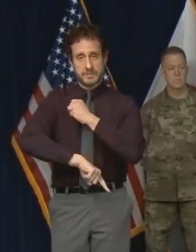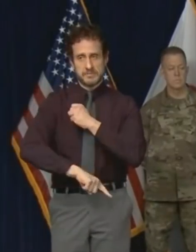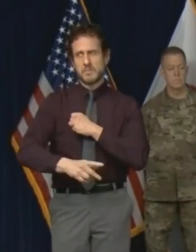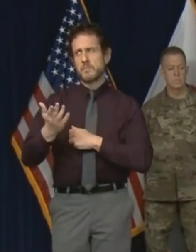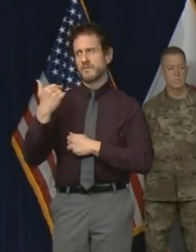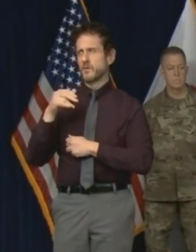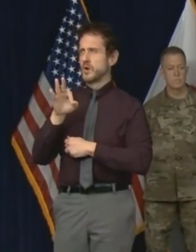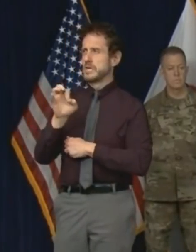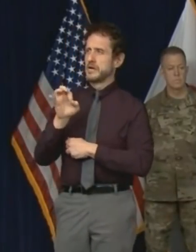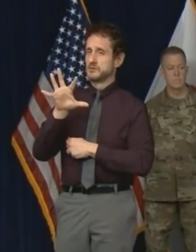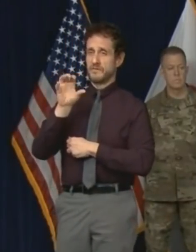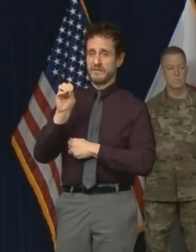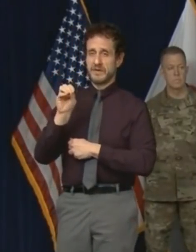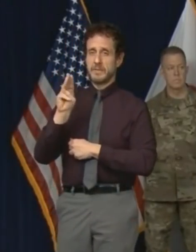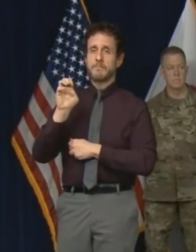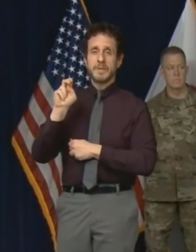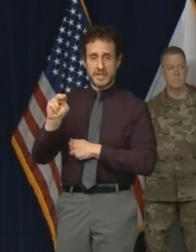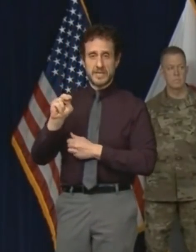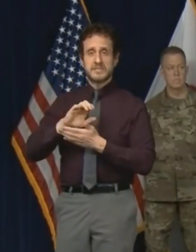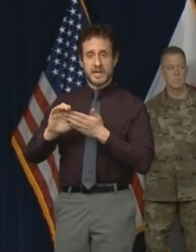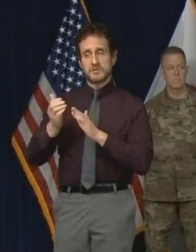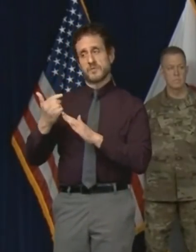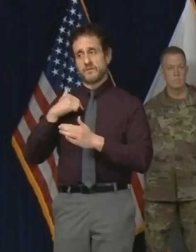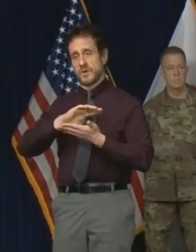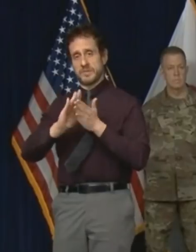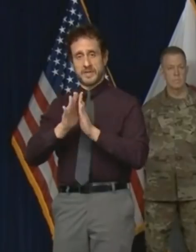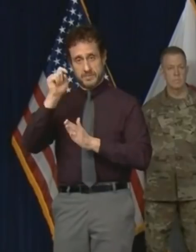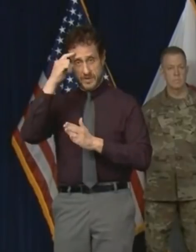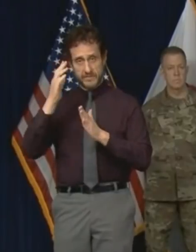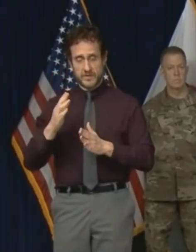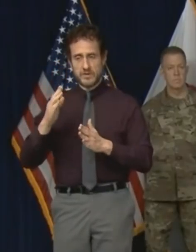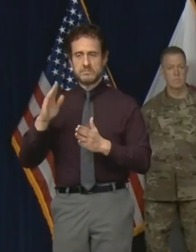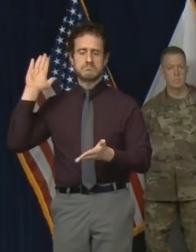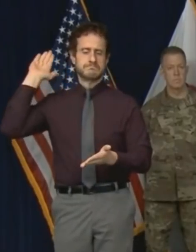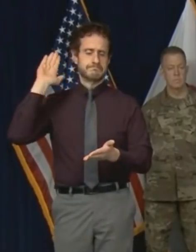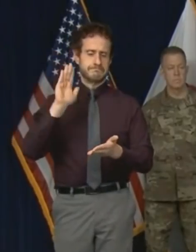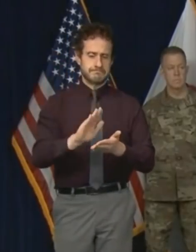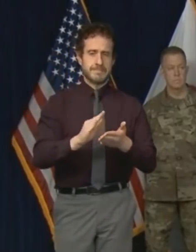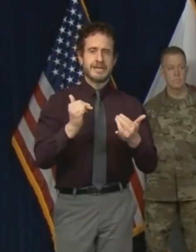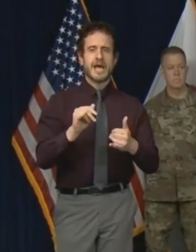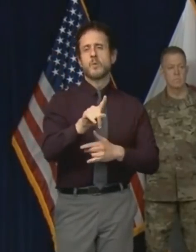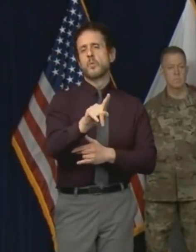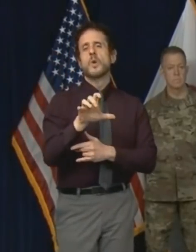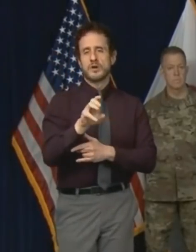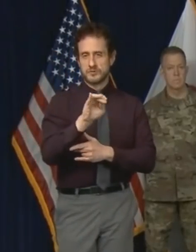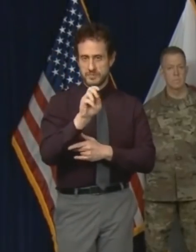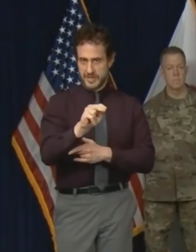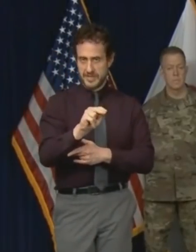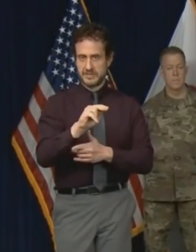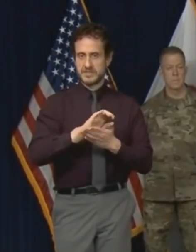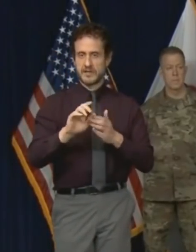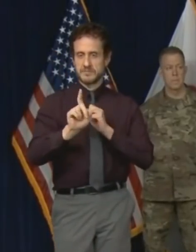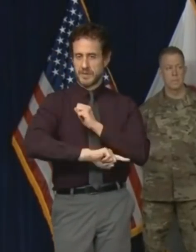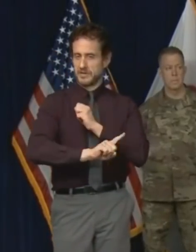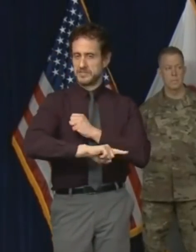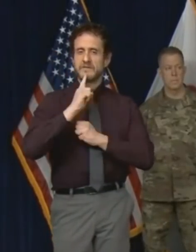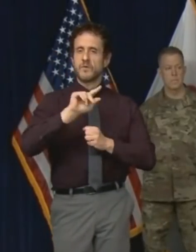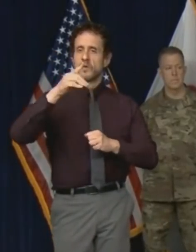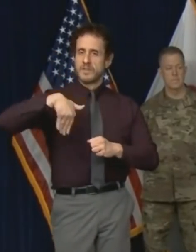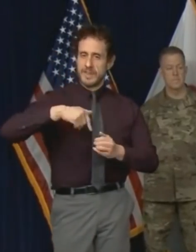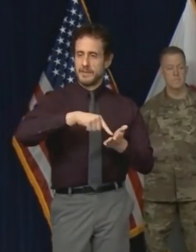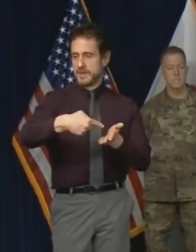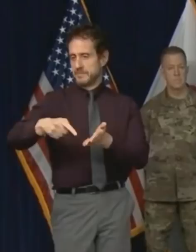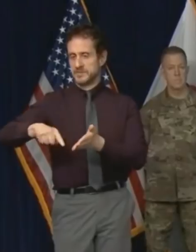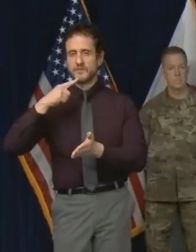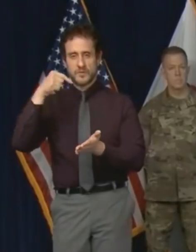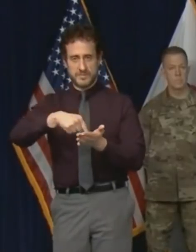million dollars they had reached before I became governor to just over 100 million dollars instead this fiscal